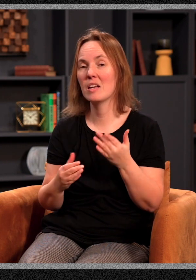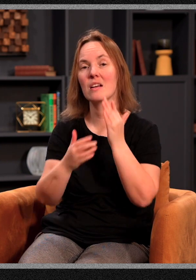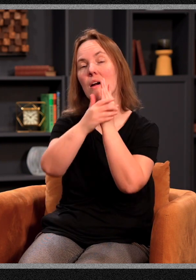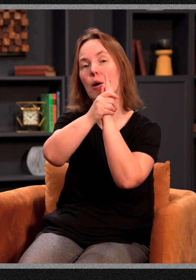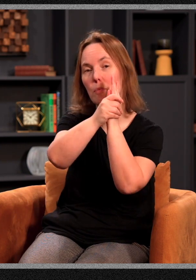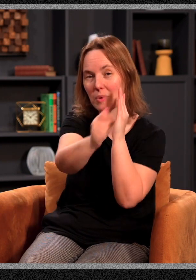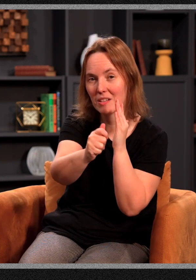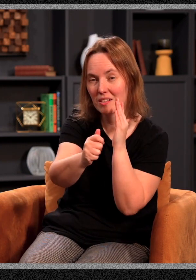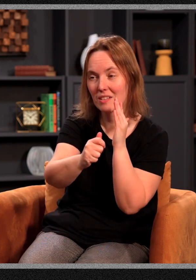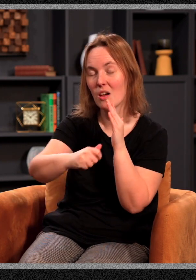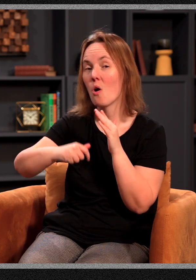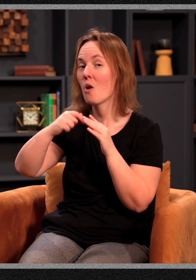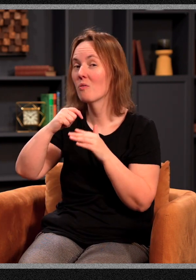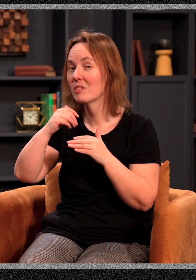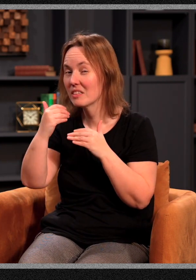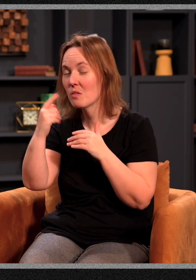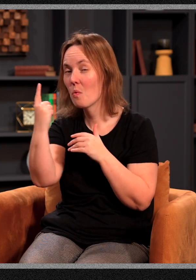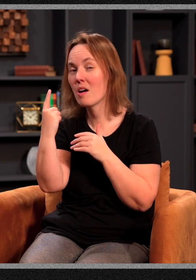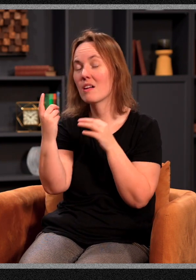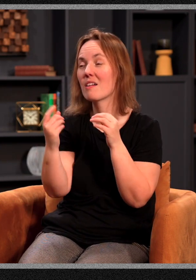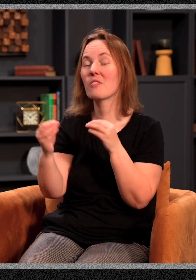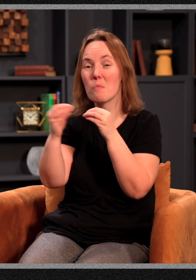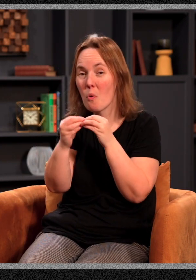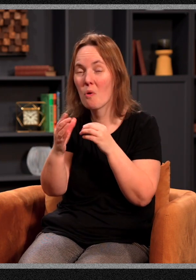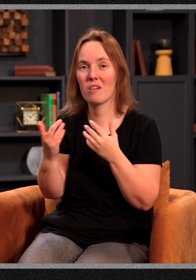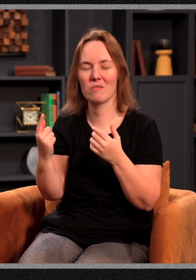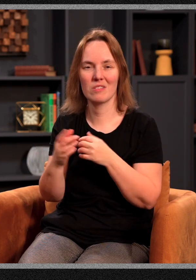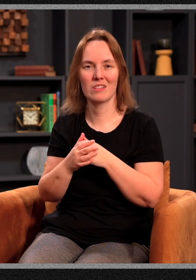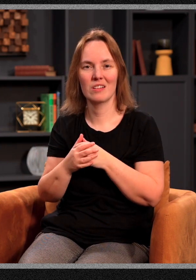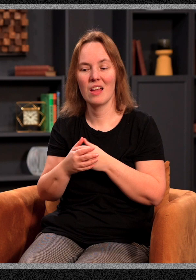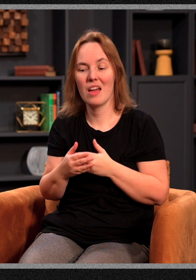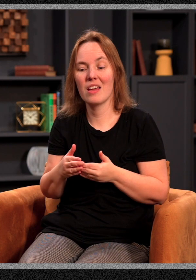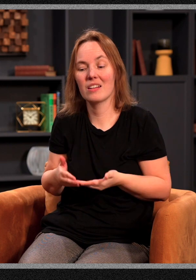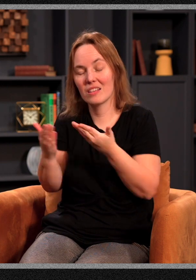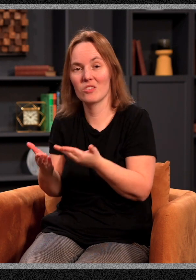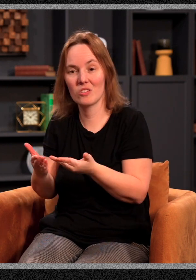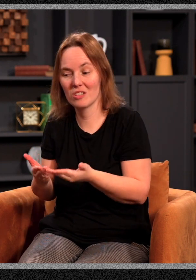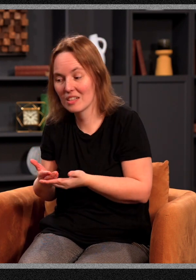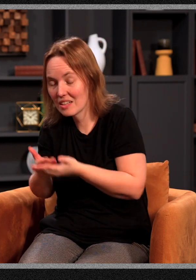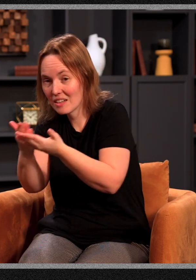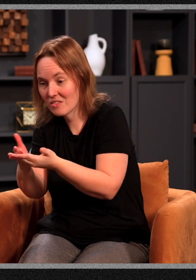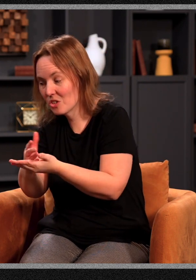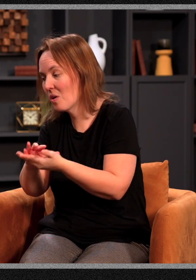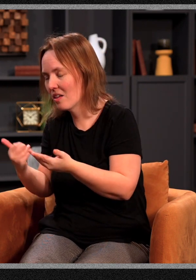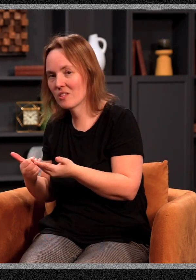one if not more. And those abilities give you the opportunity to pass along to other something of God's